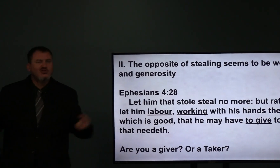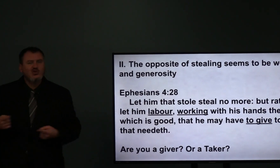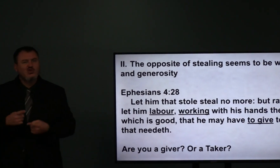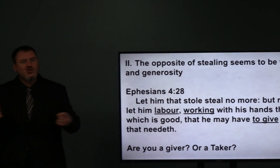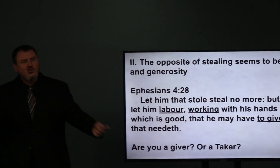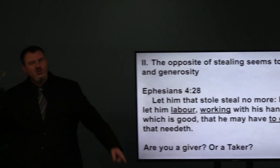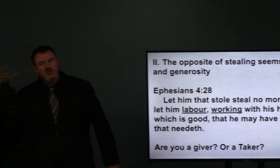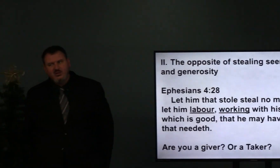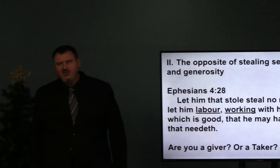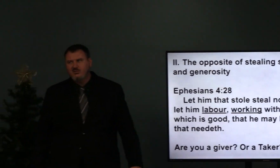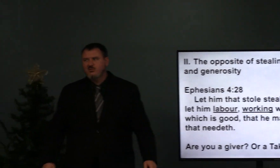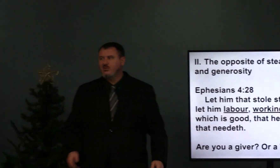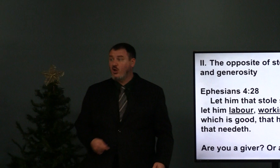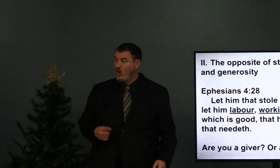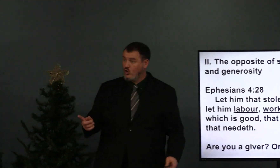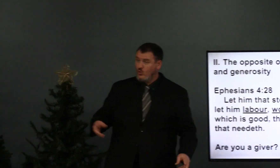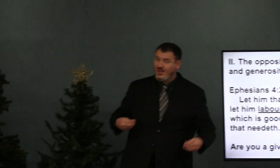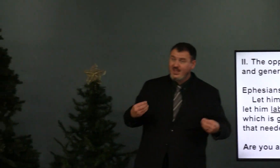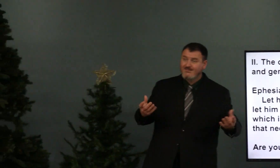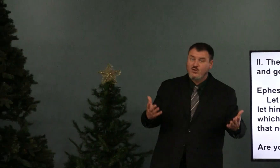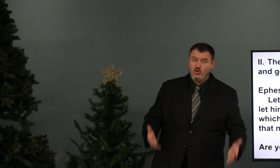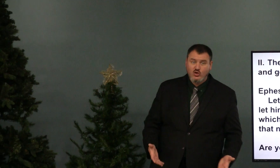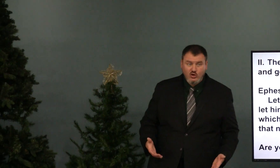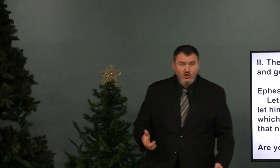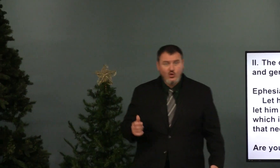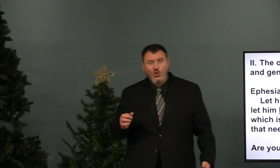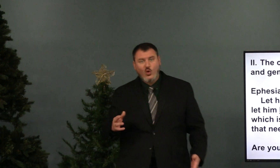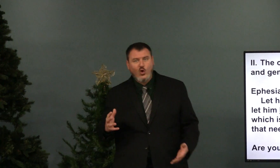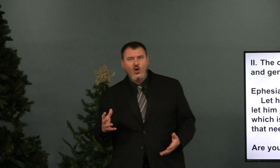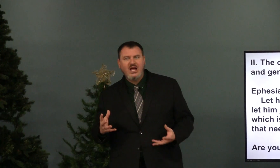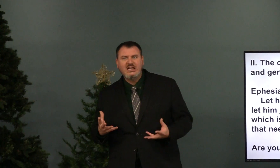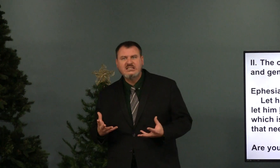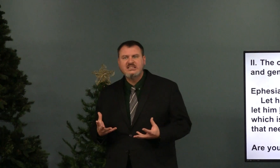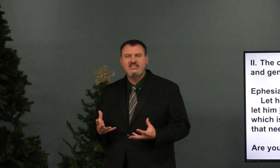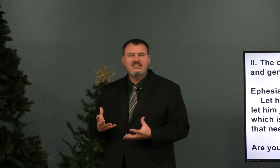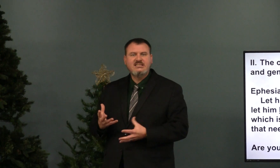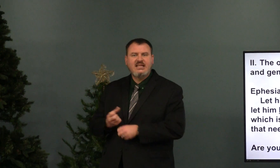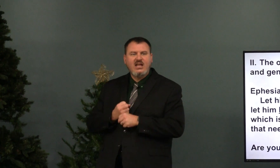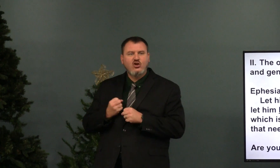So which are you? Are you a giver or a taker?